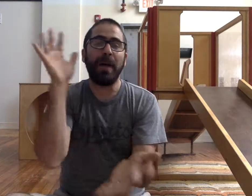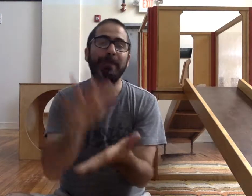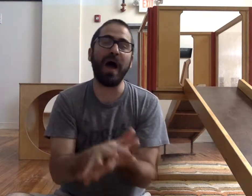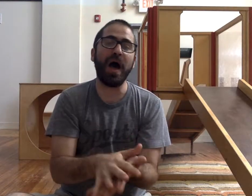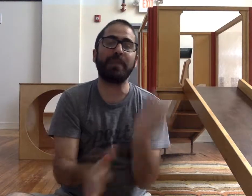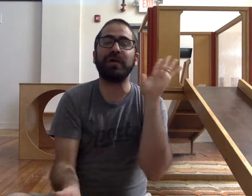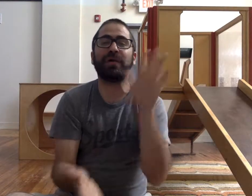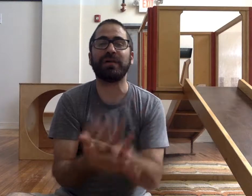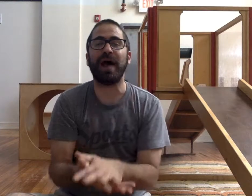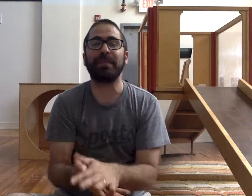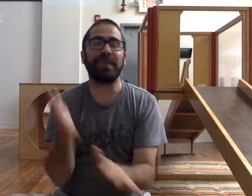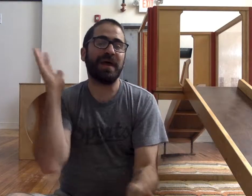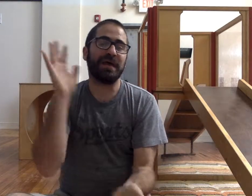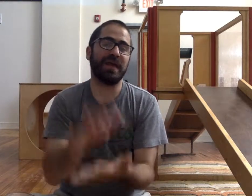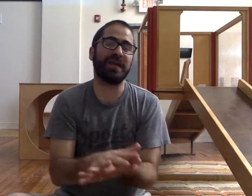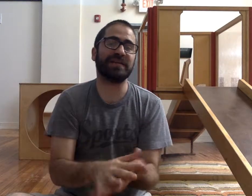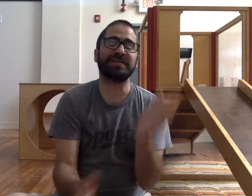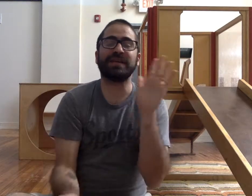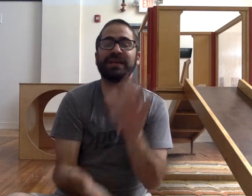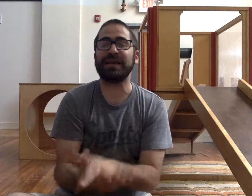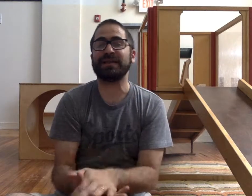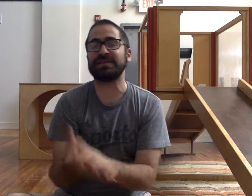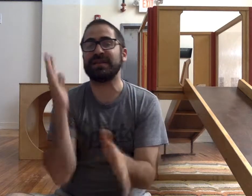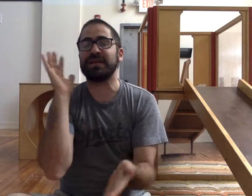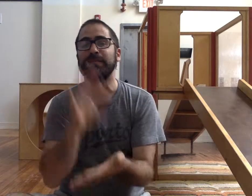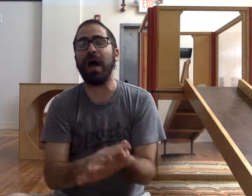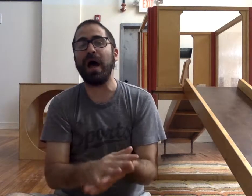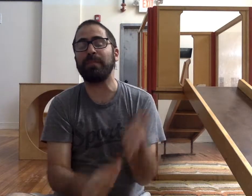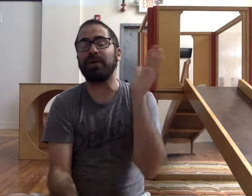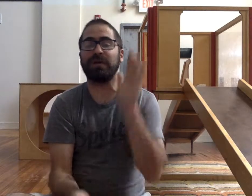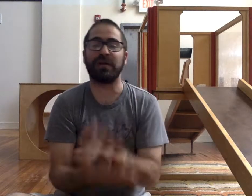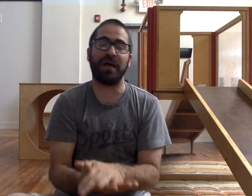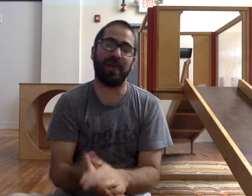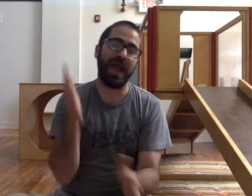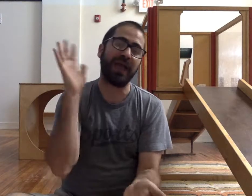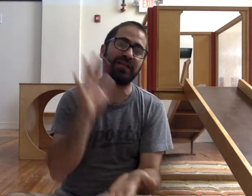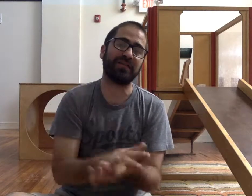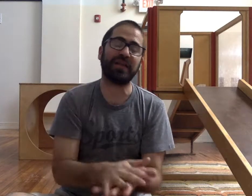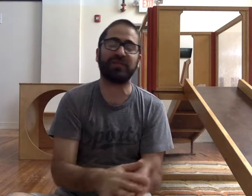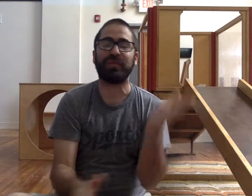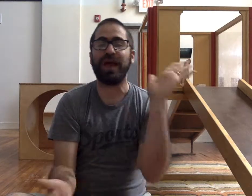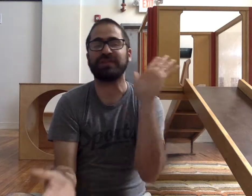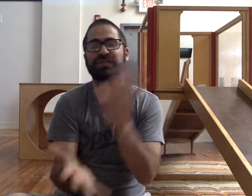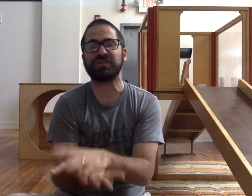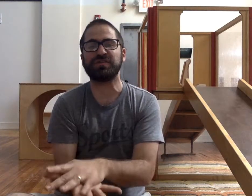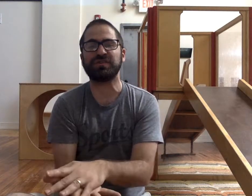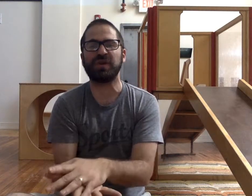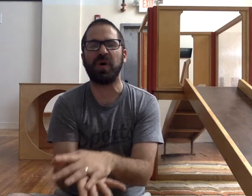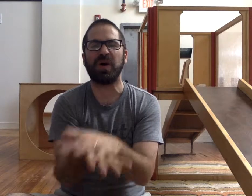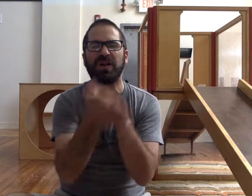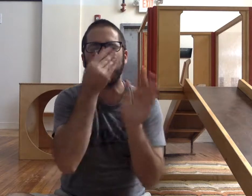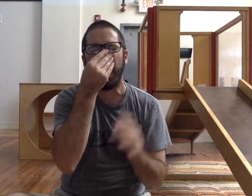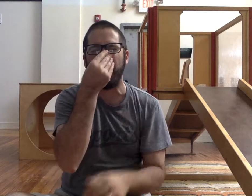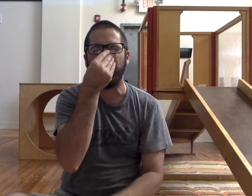Bubble gum. Icky, sticky, icky, sticky bubble gum. And it sticks right to your nose.